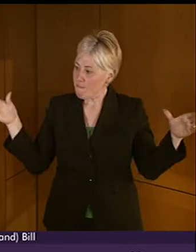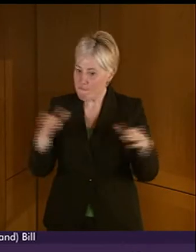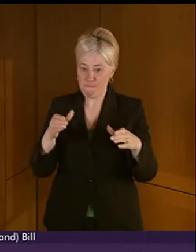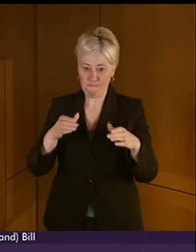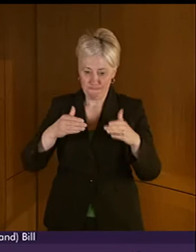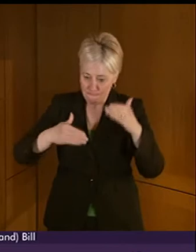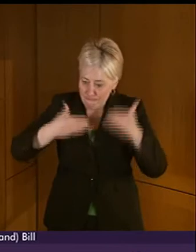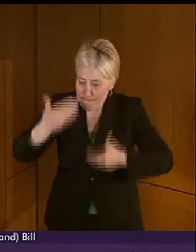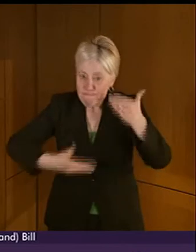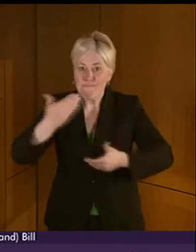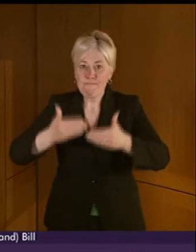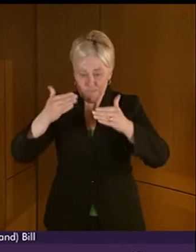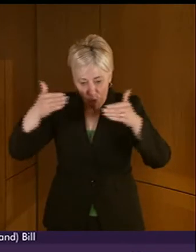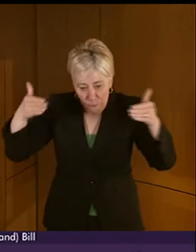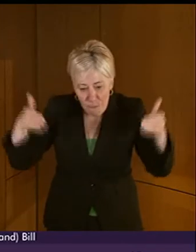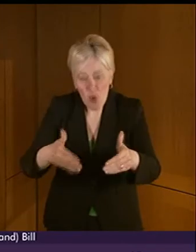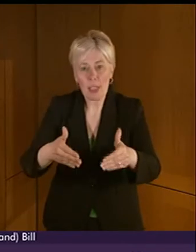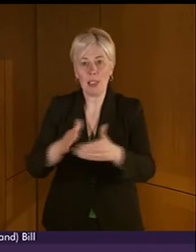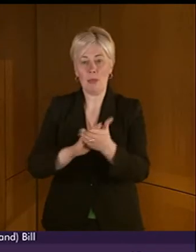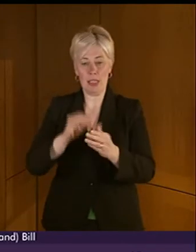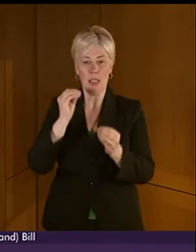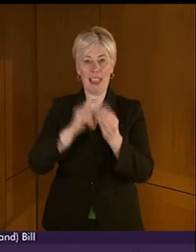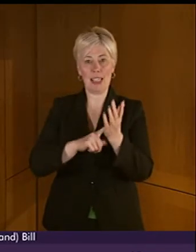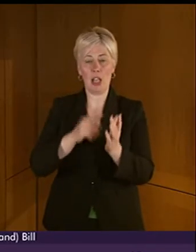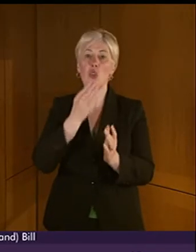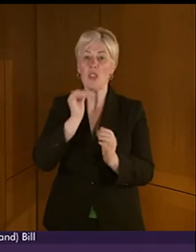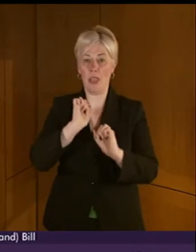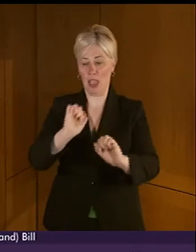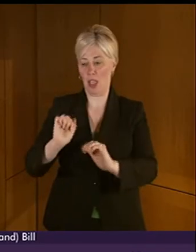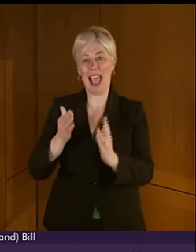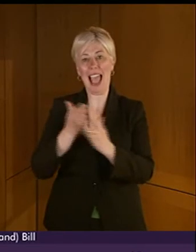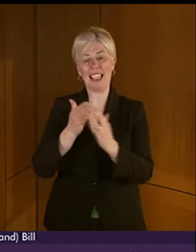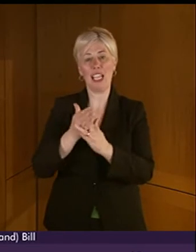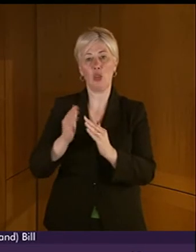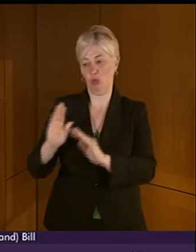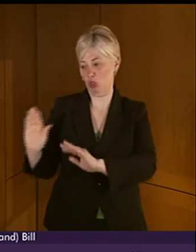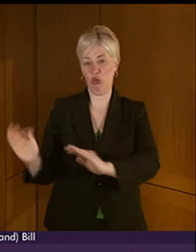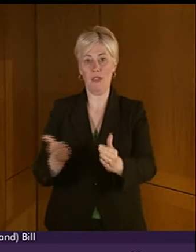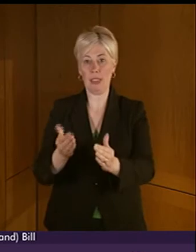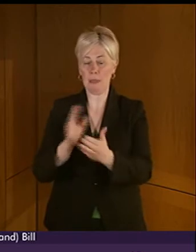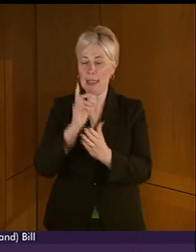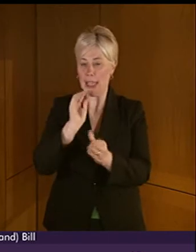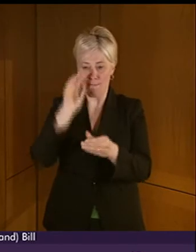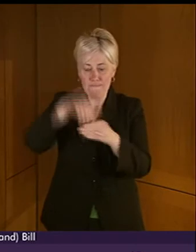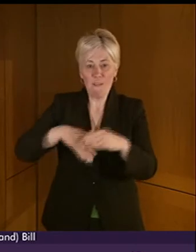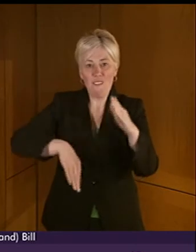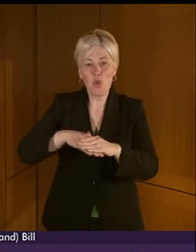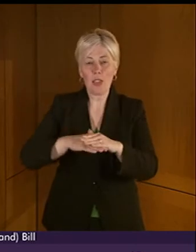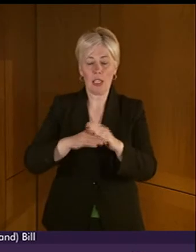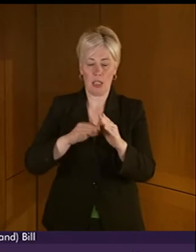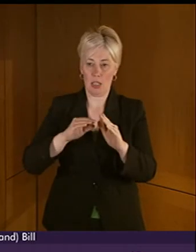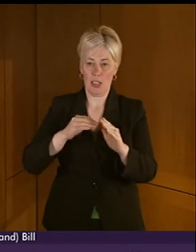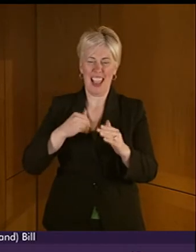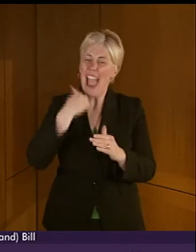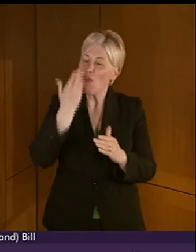across the public sector and to improve BSL users' access to public services and to enable them to participate fully and equally